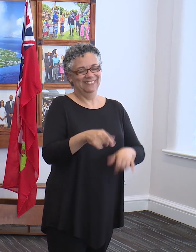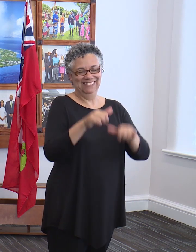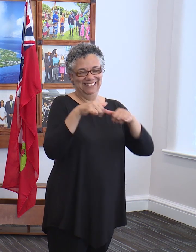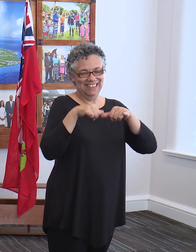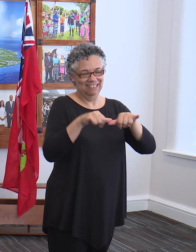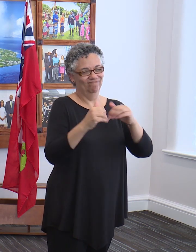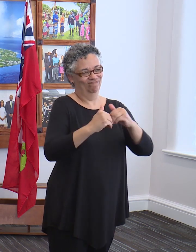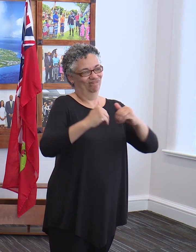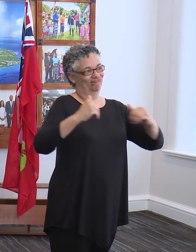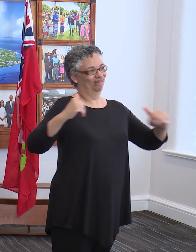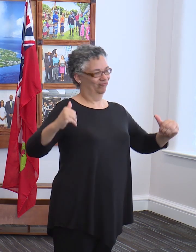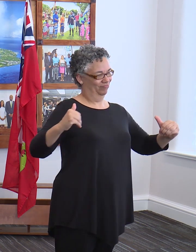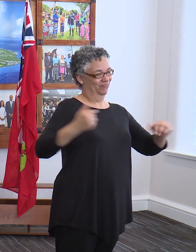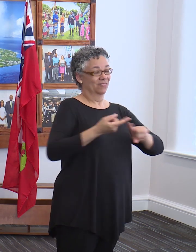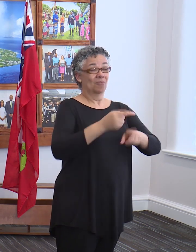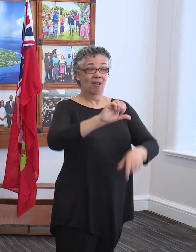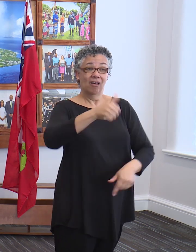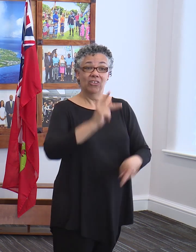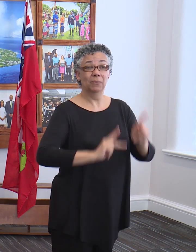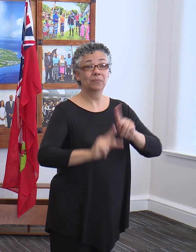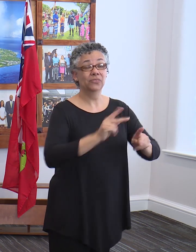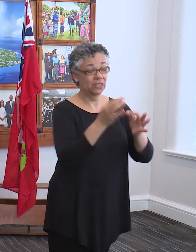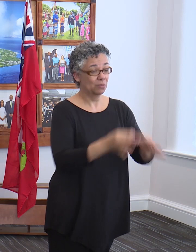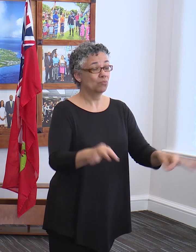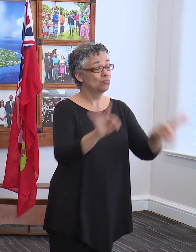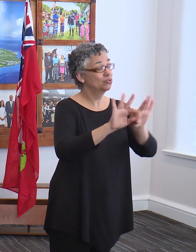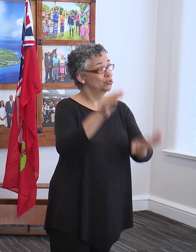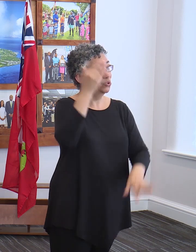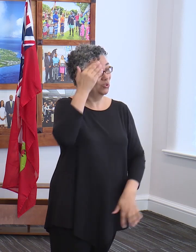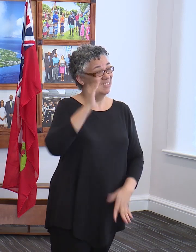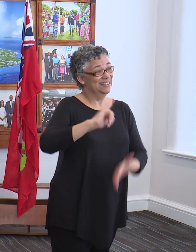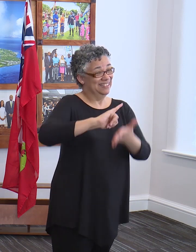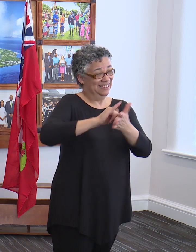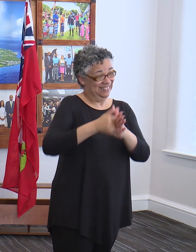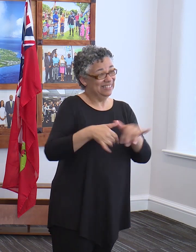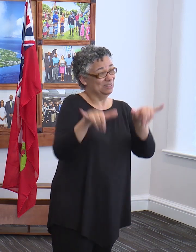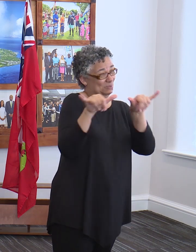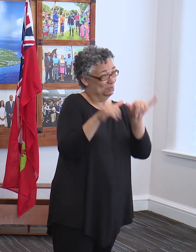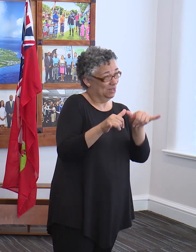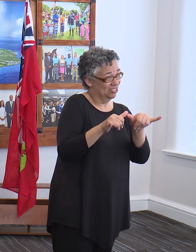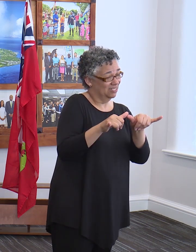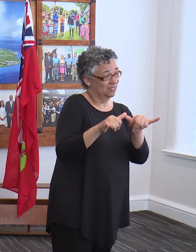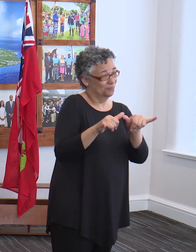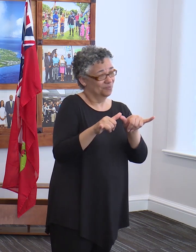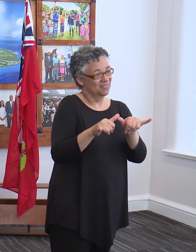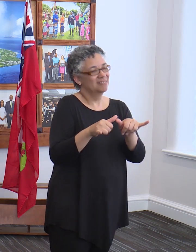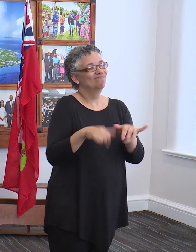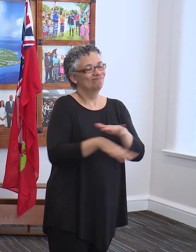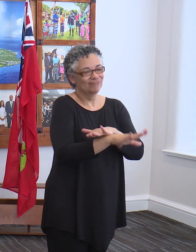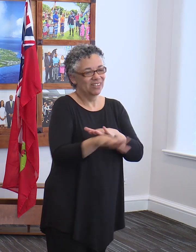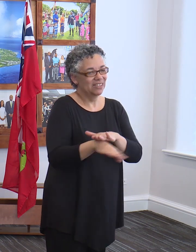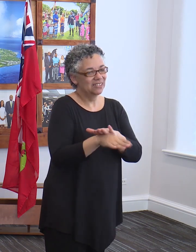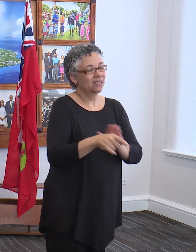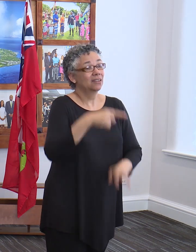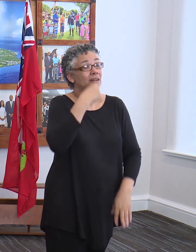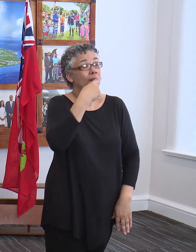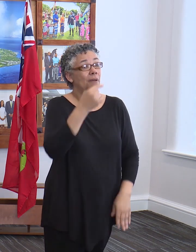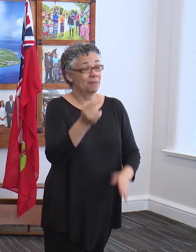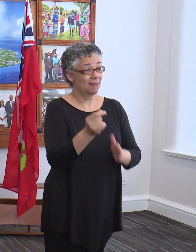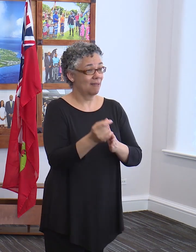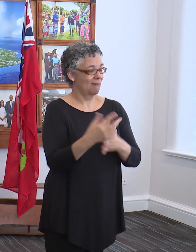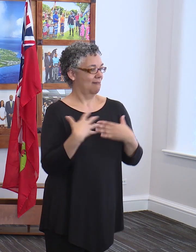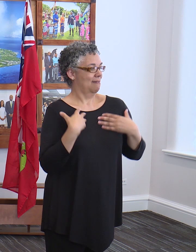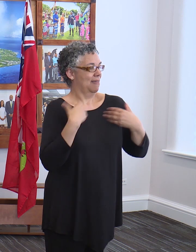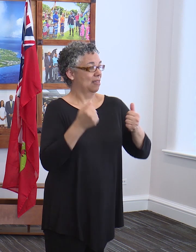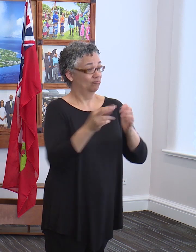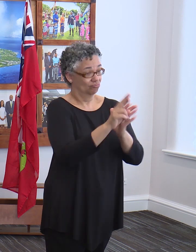others. It is important to note that these quarantine measures are now enforceable under public health regulations, which have